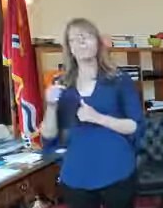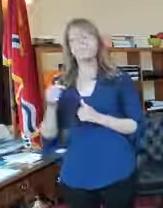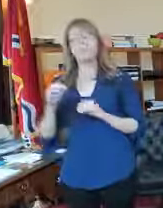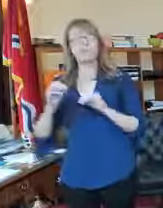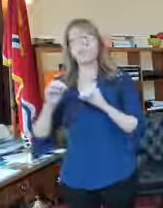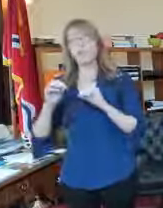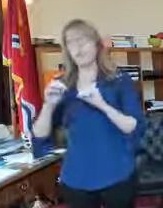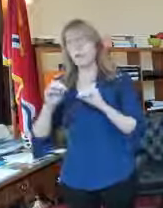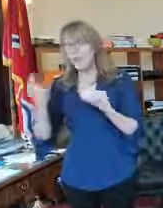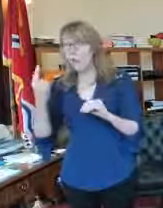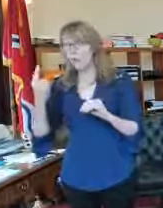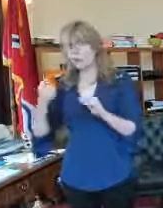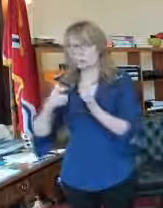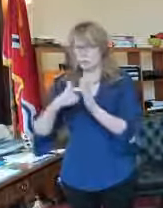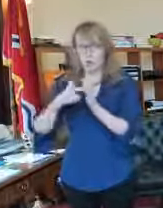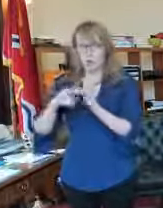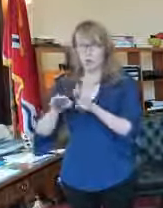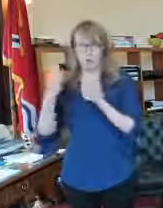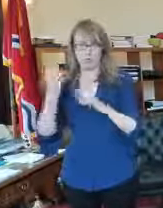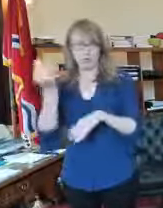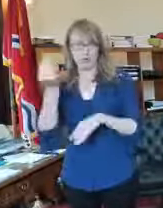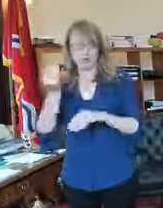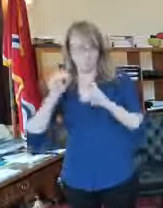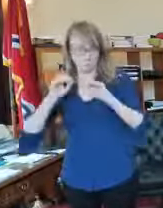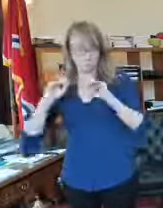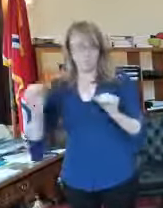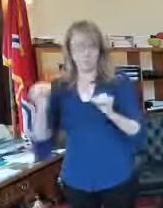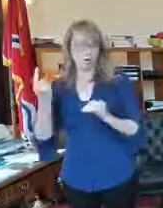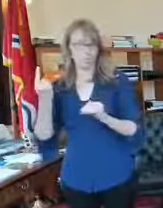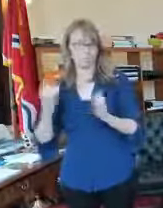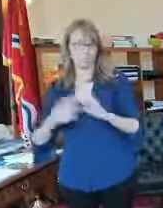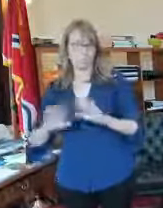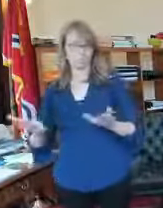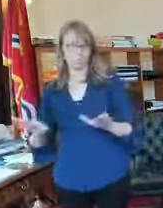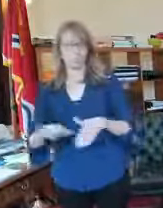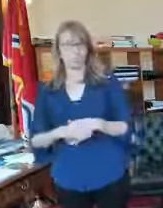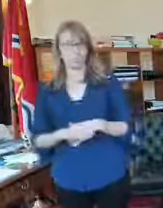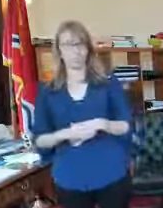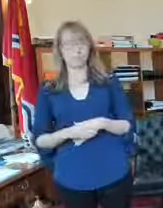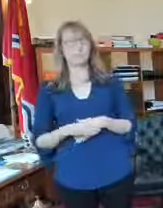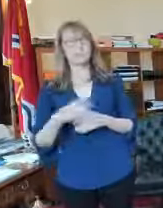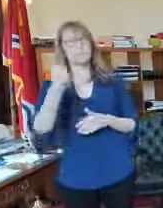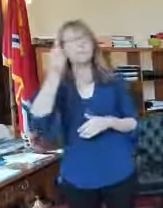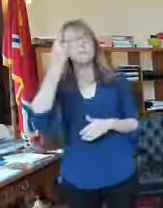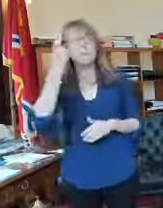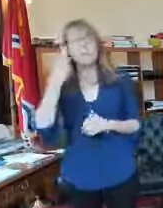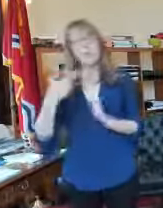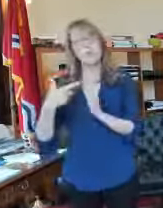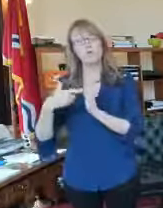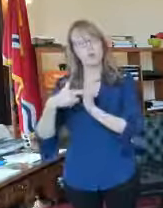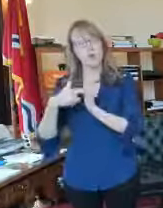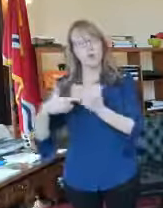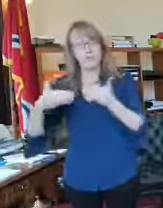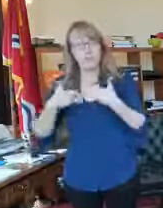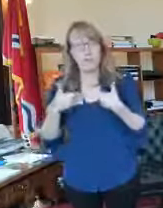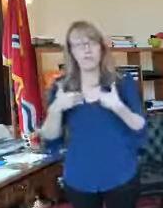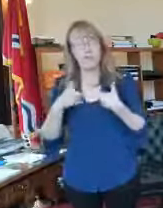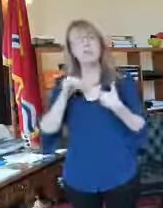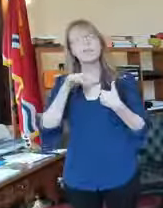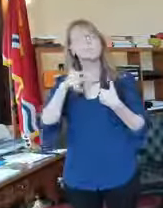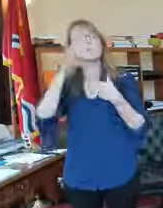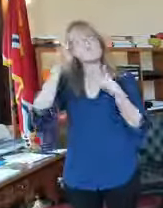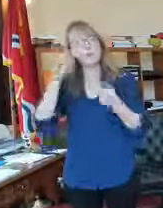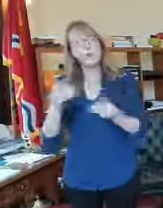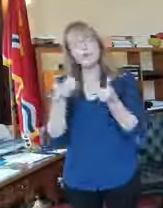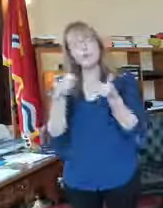business to open on Monday there is a requirement many requirements that if you do open you have to follow the standards